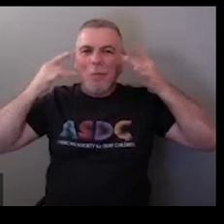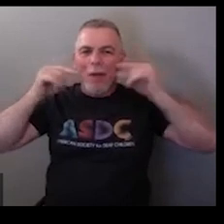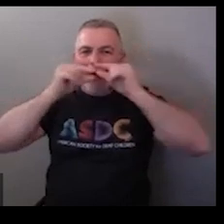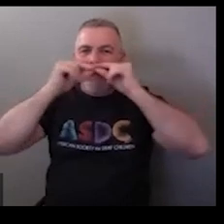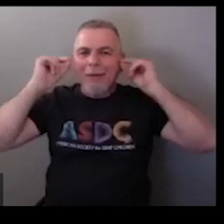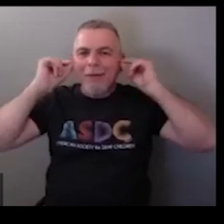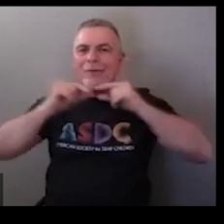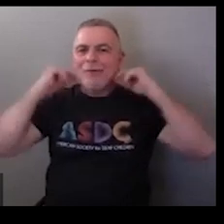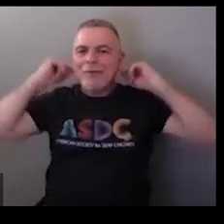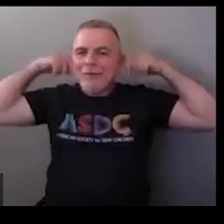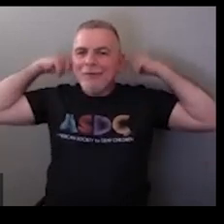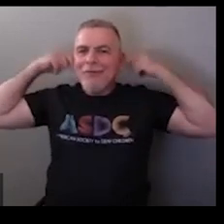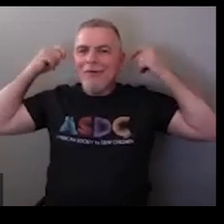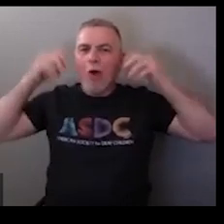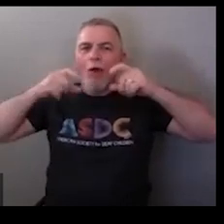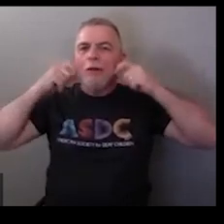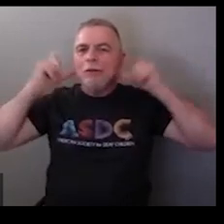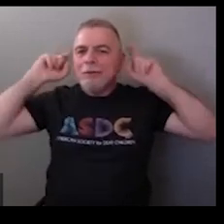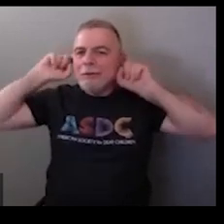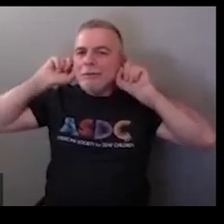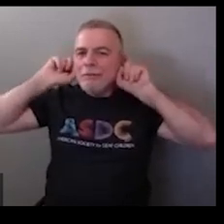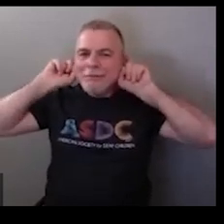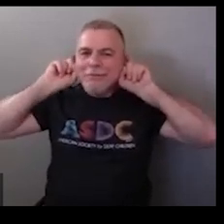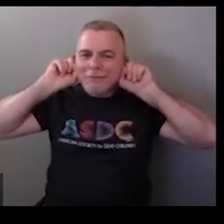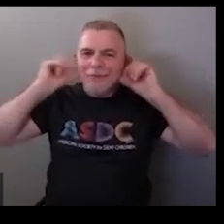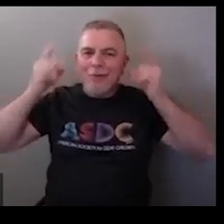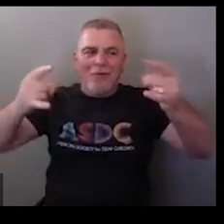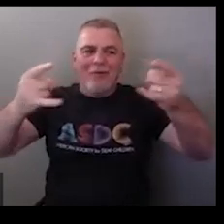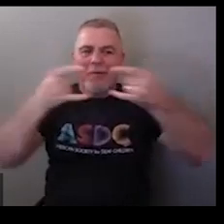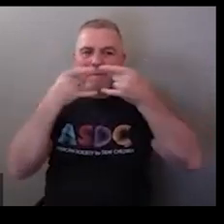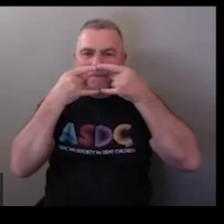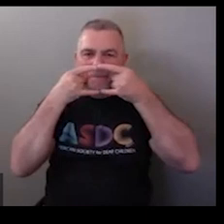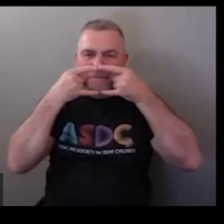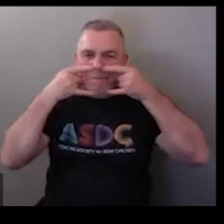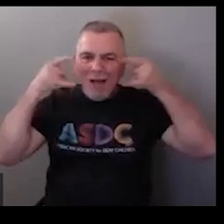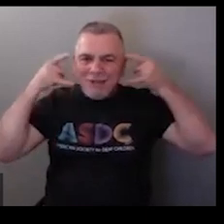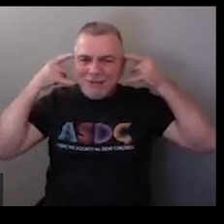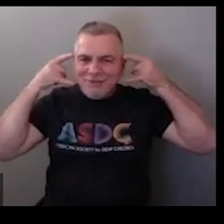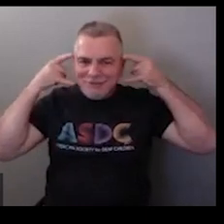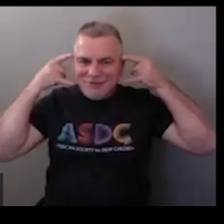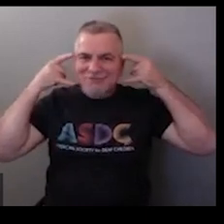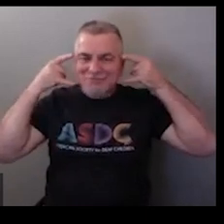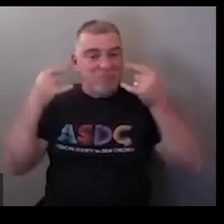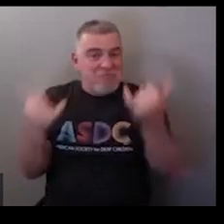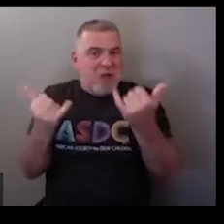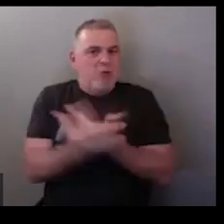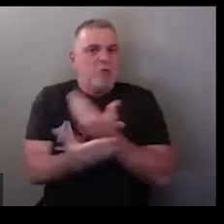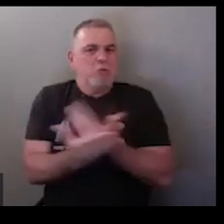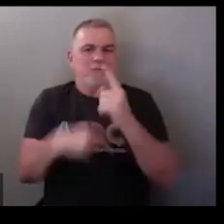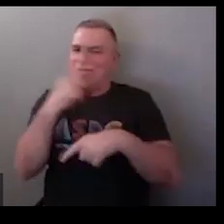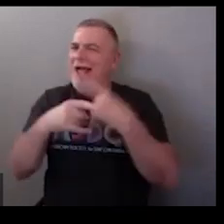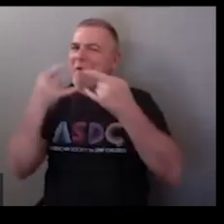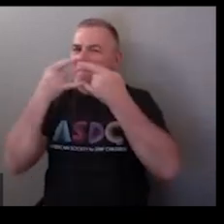see that because of the little strings you know that go behind your ears so either the rock-on hand shape